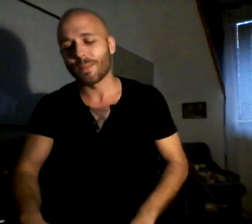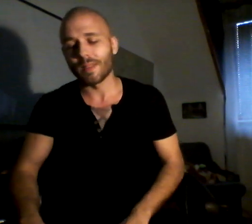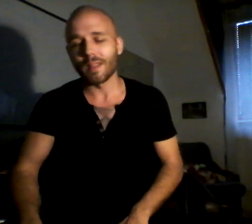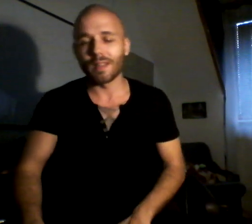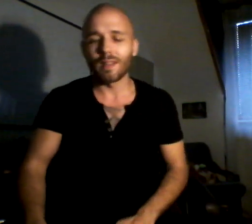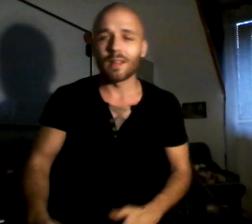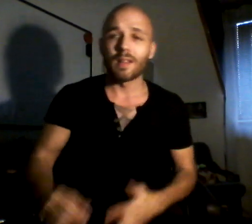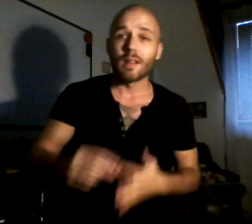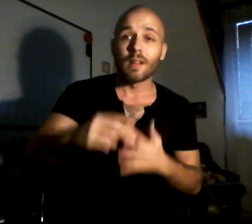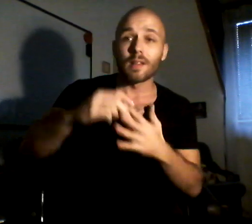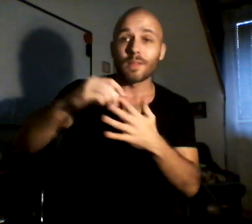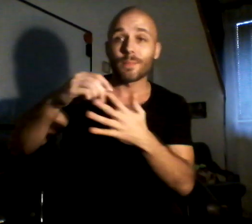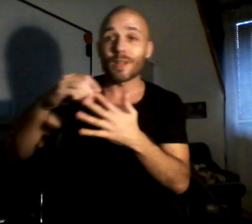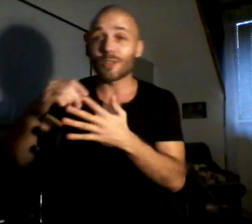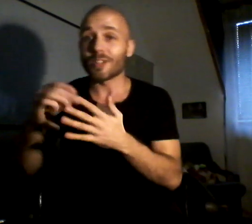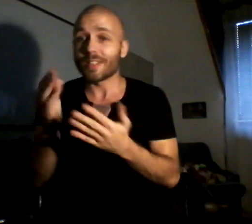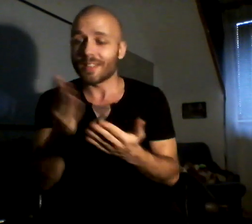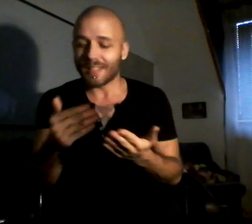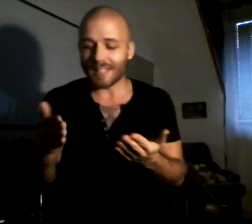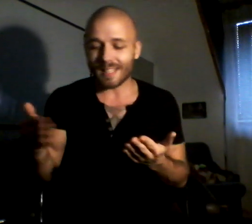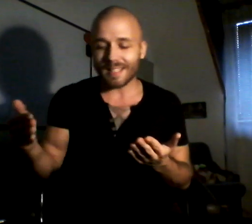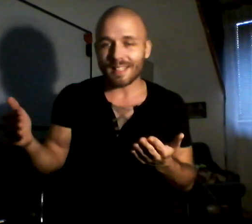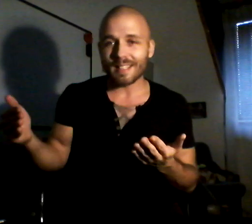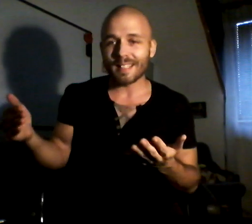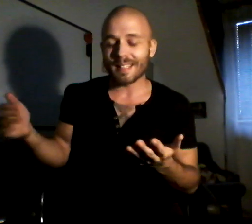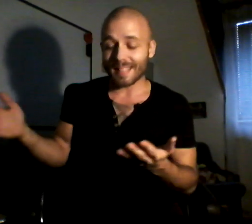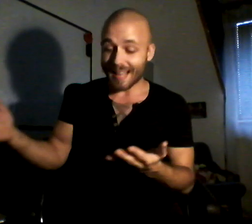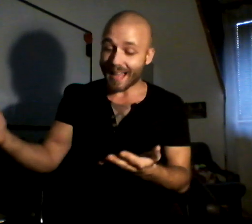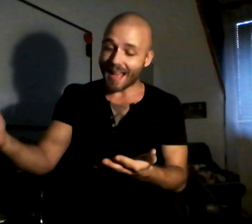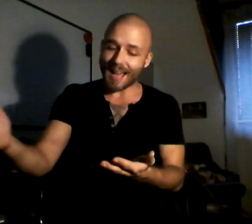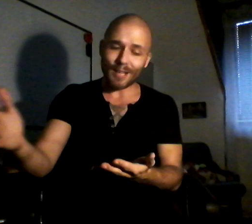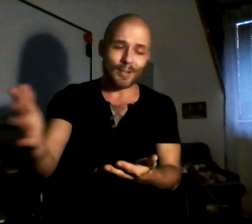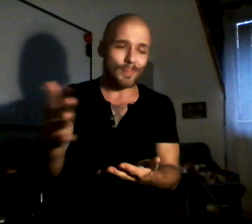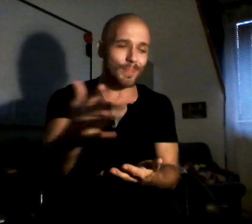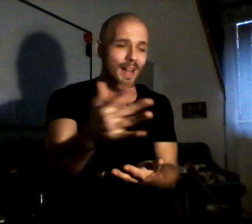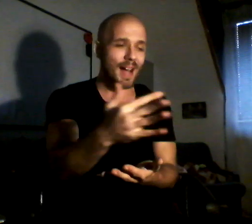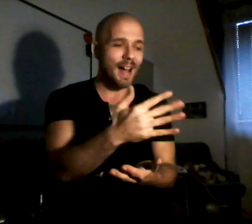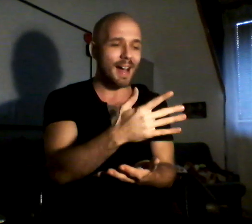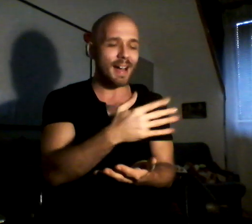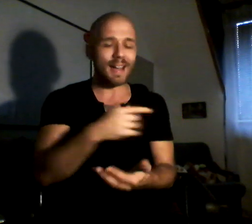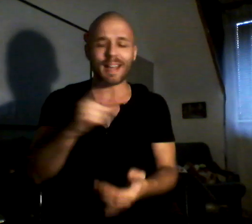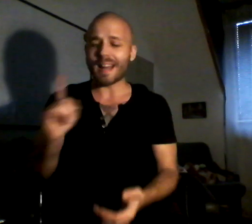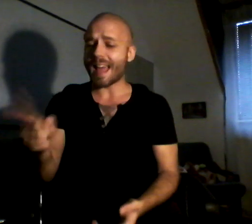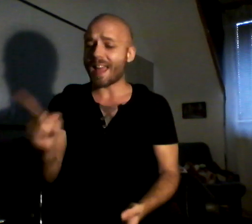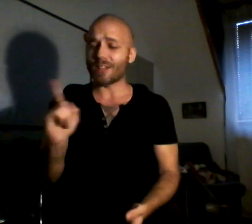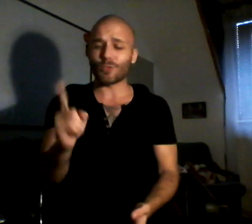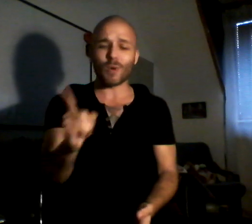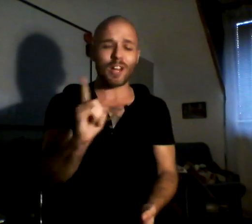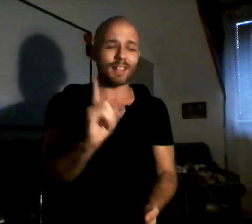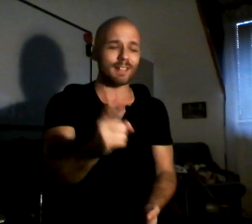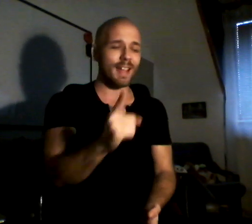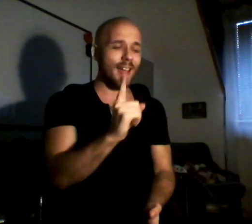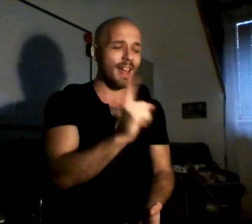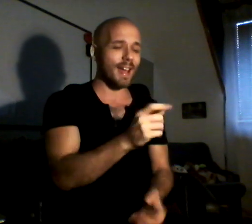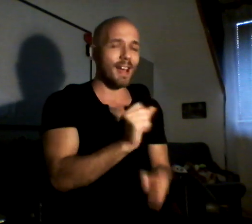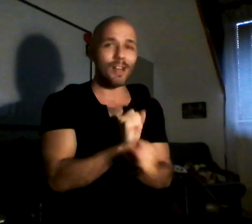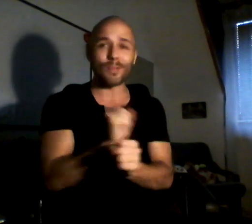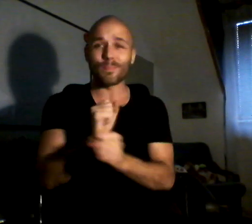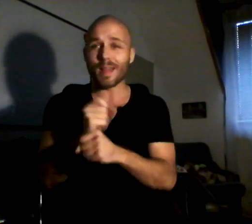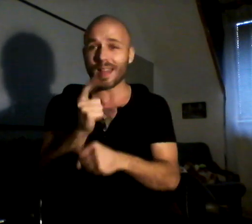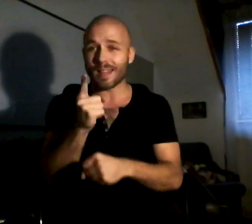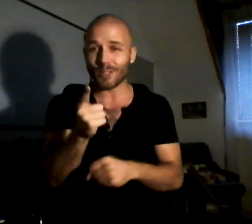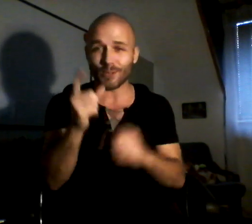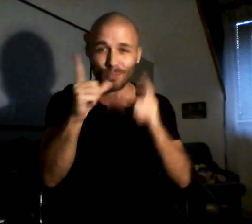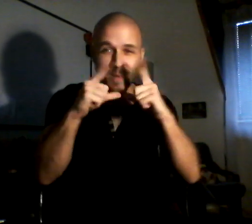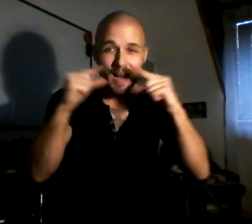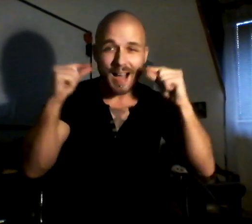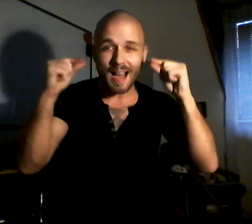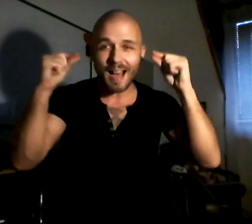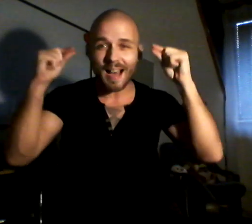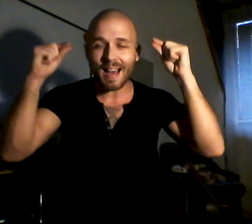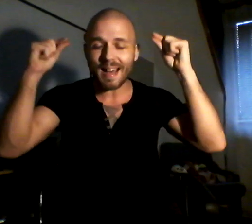Special things I compile, each one there to make you smile